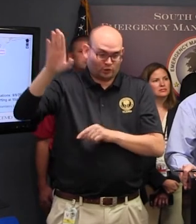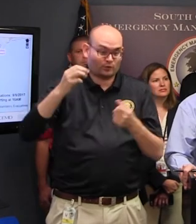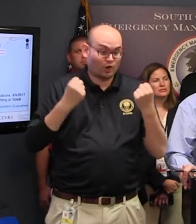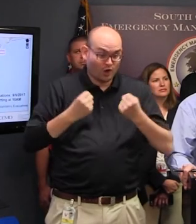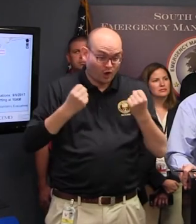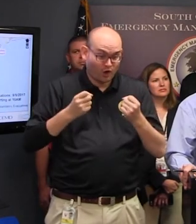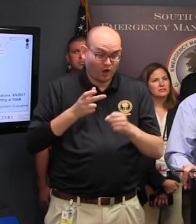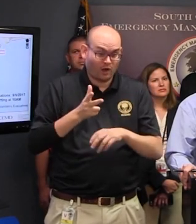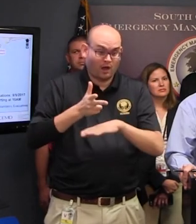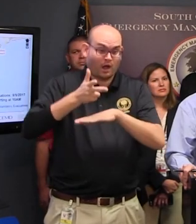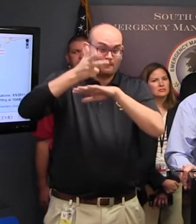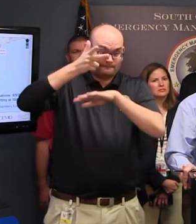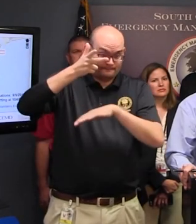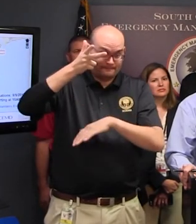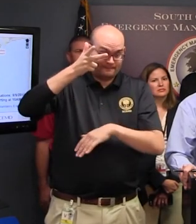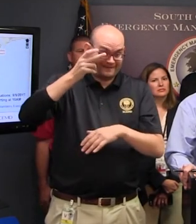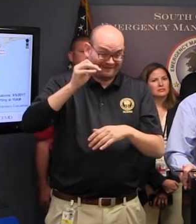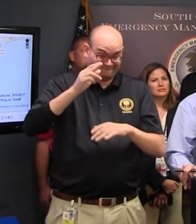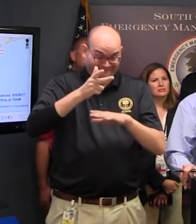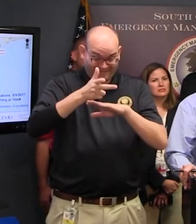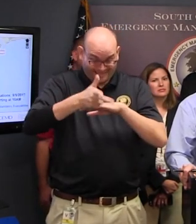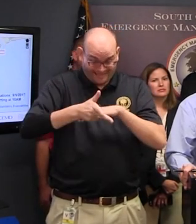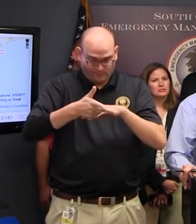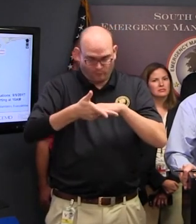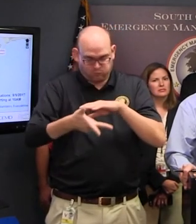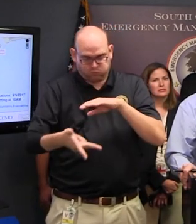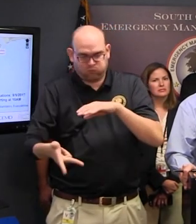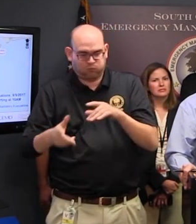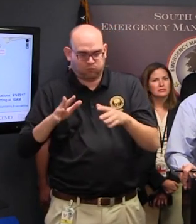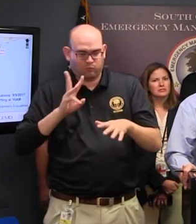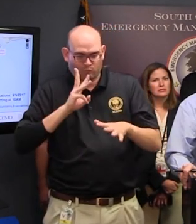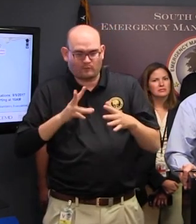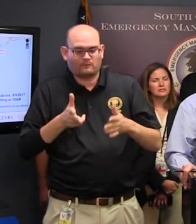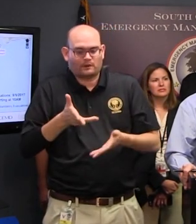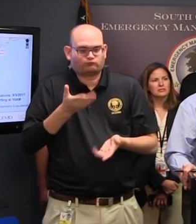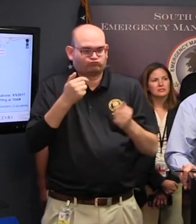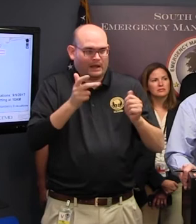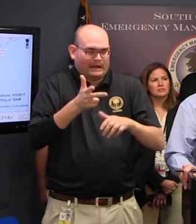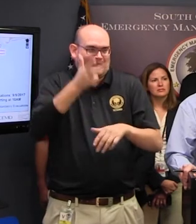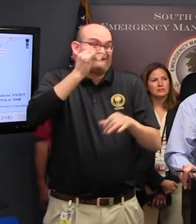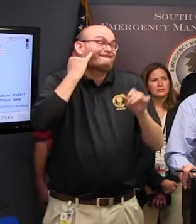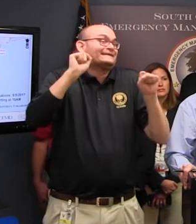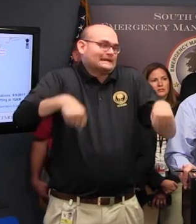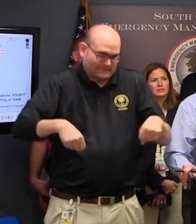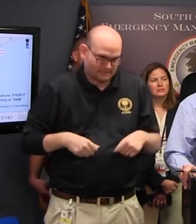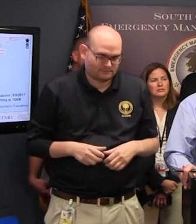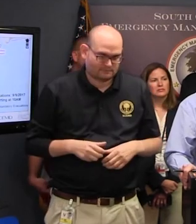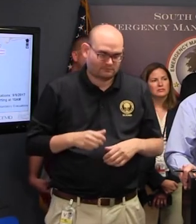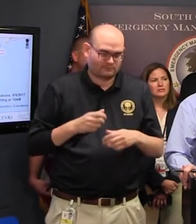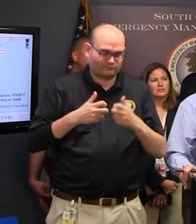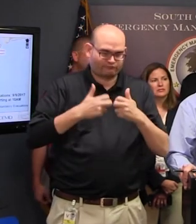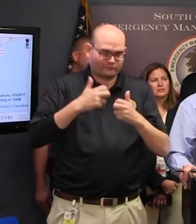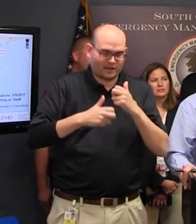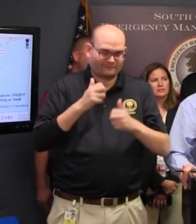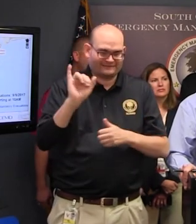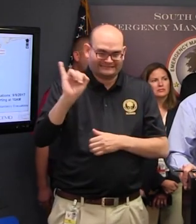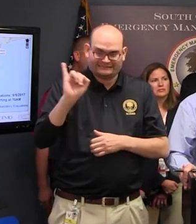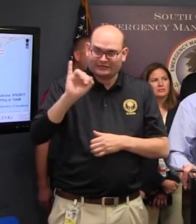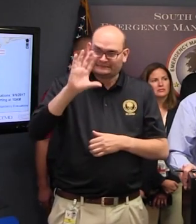hill somewhere, put it up there Otherwise, you might have some trouble with your insurance company But